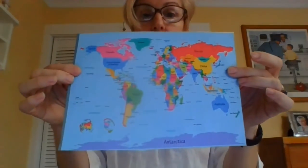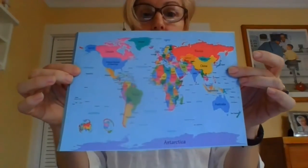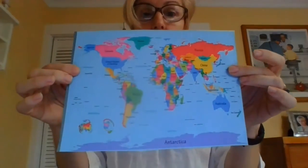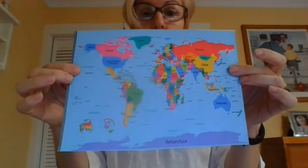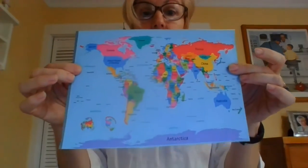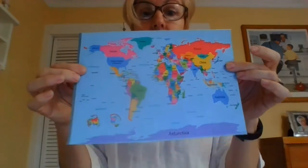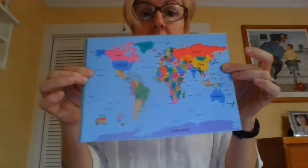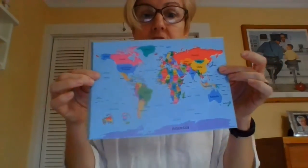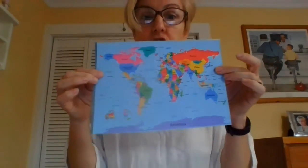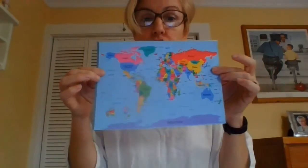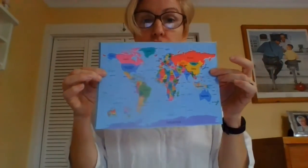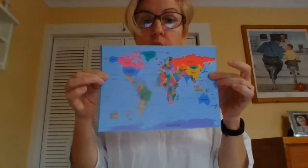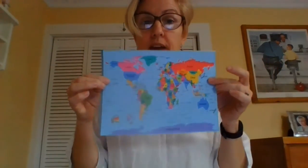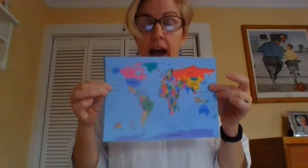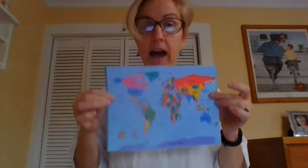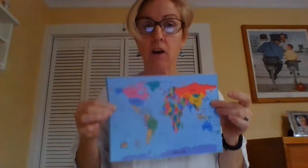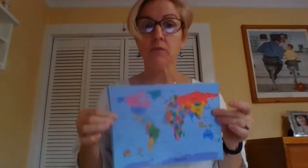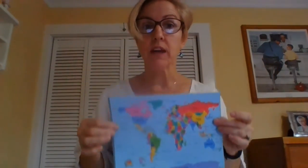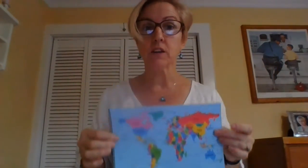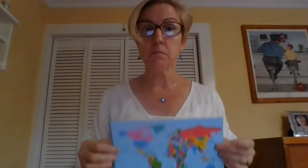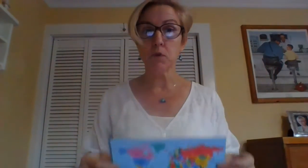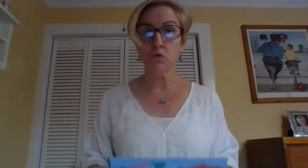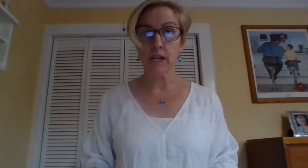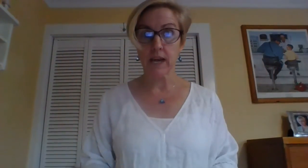And it has to do with how they communicate.